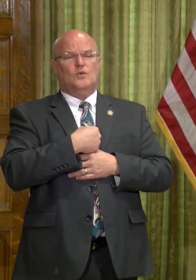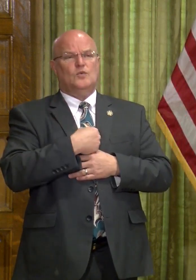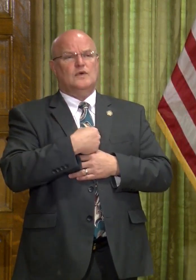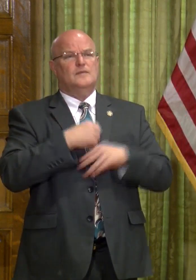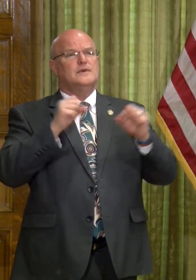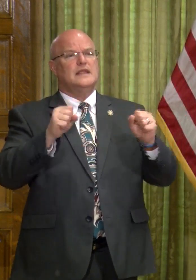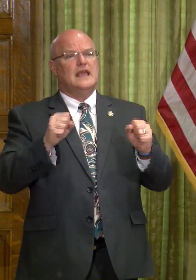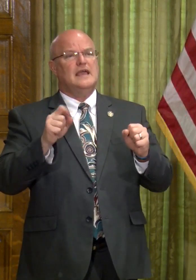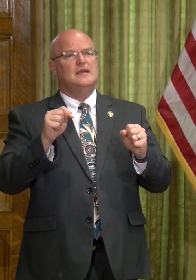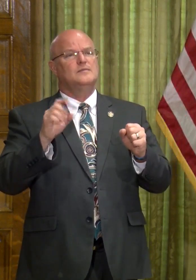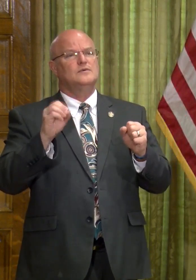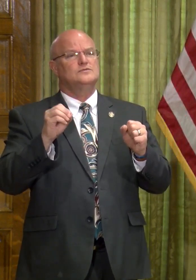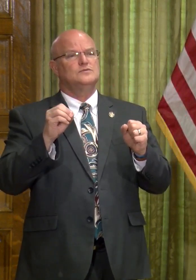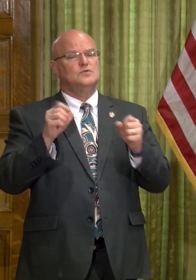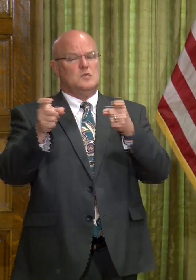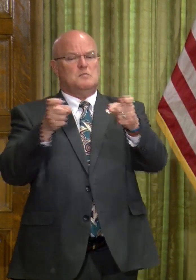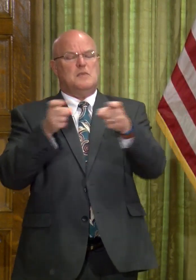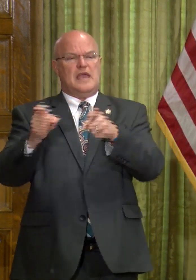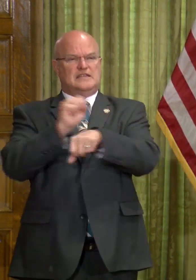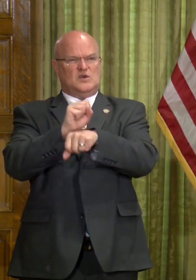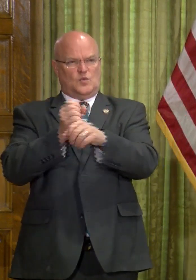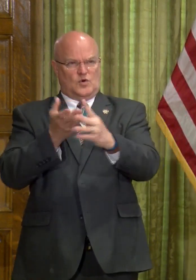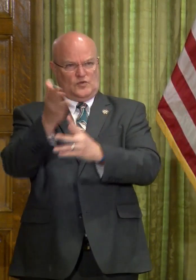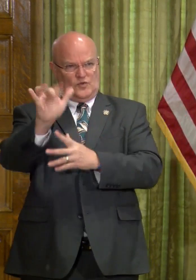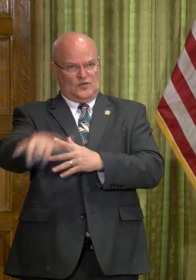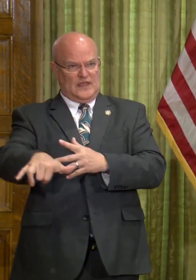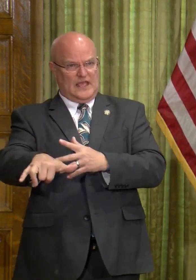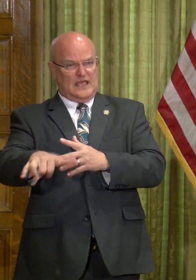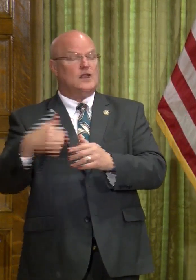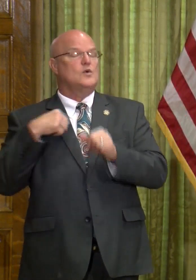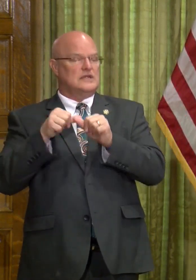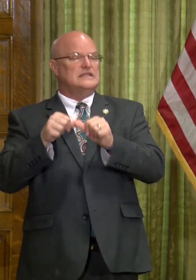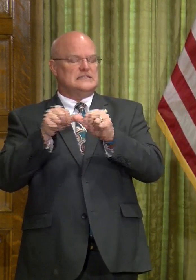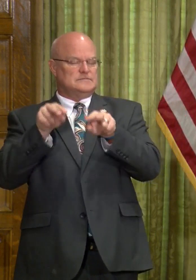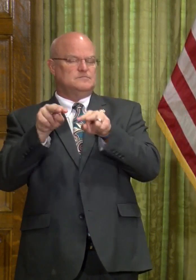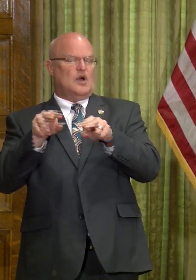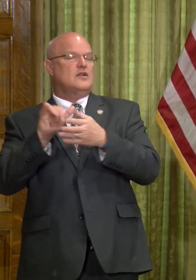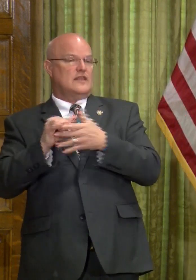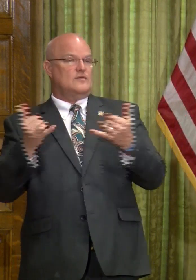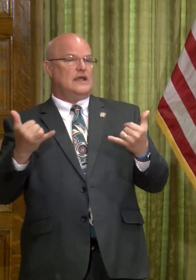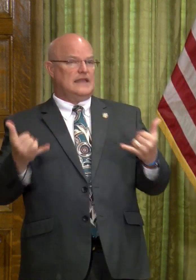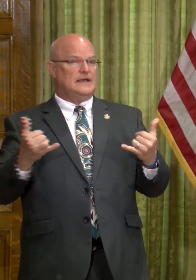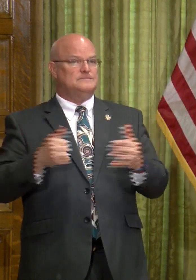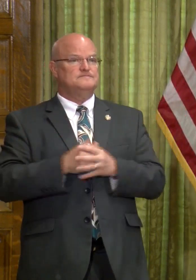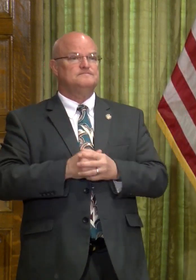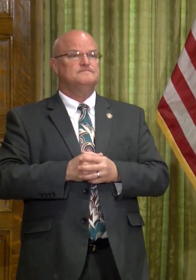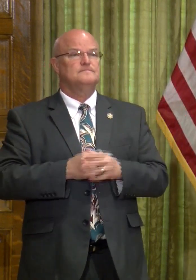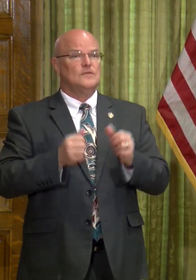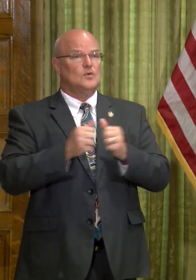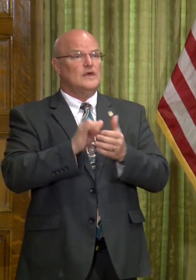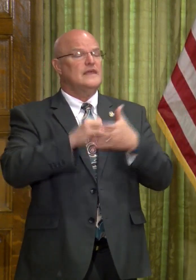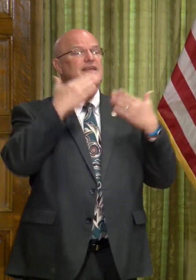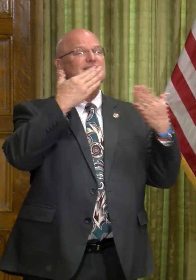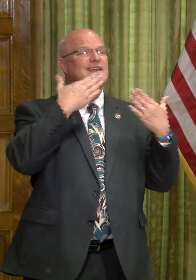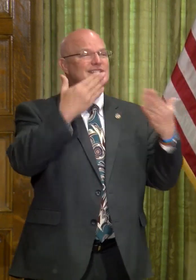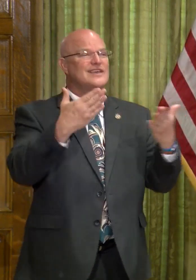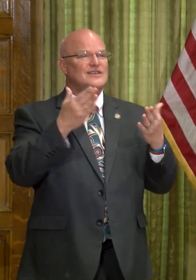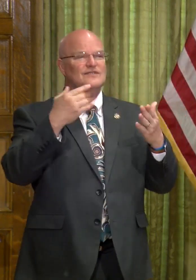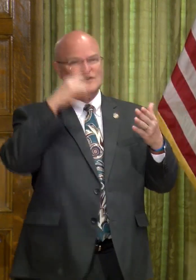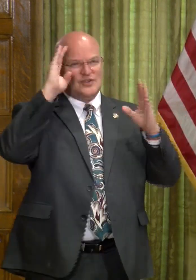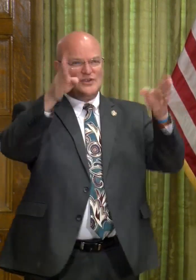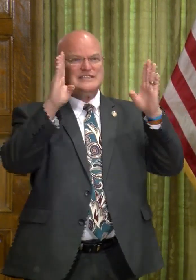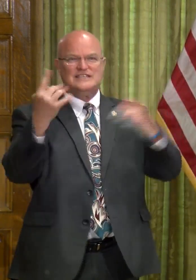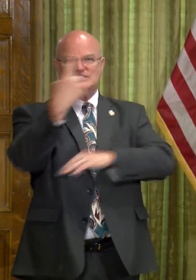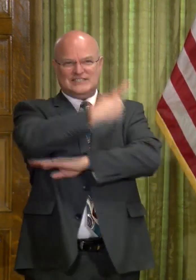uh, been able to, uh, manage and work through that. And we're continuing to monitor that. With that, thank you for your,